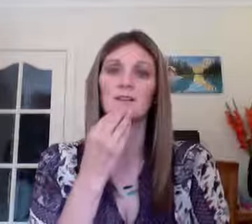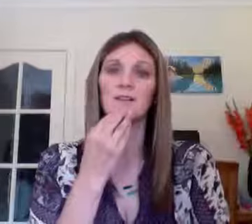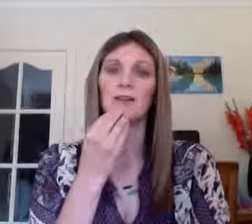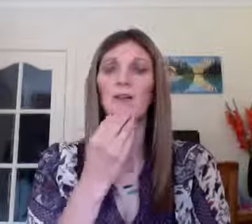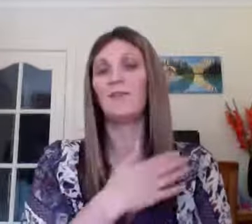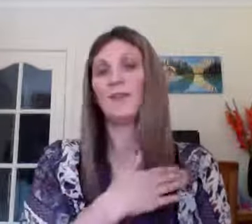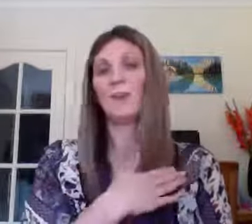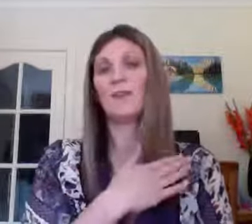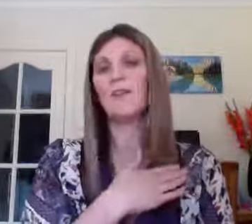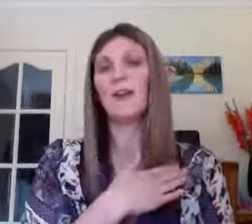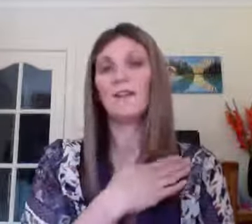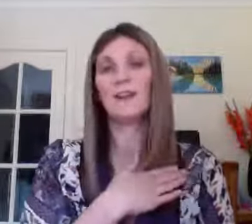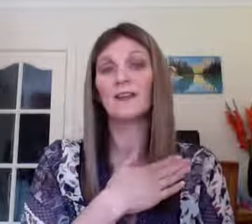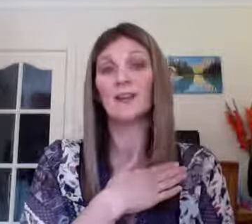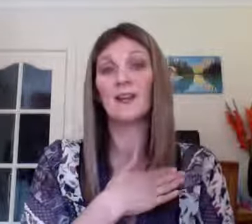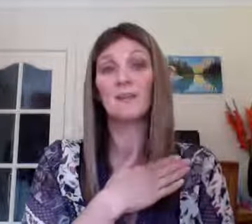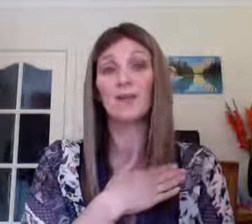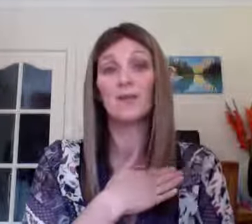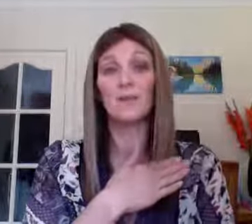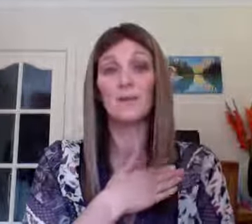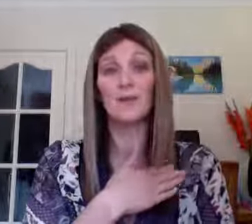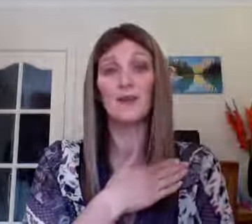And I'm fed up with never having anything left over for me.